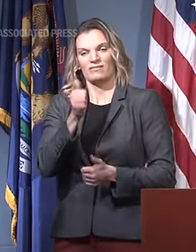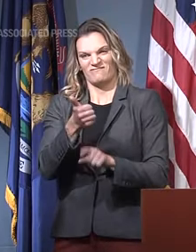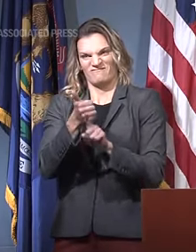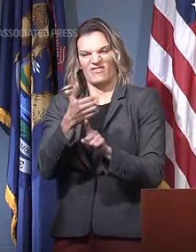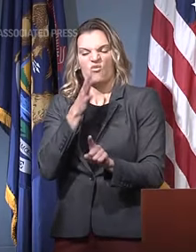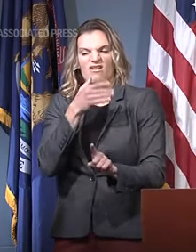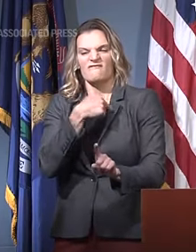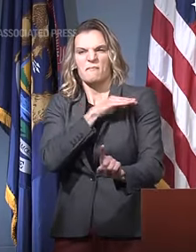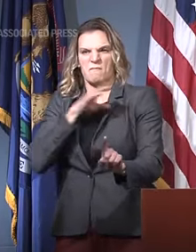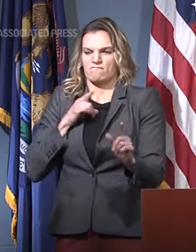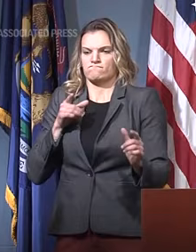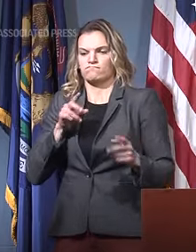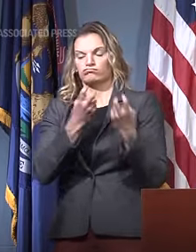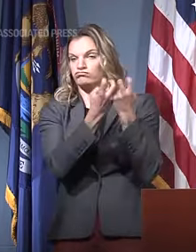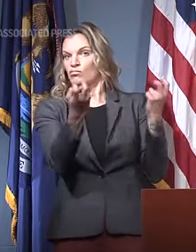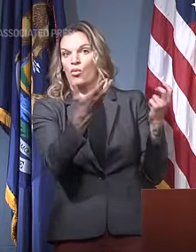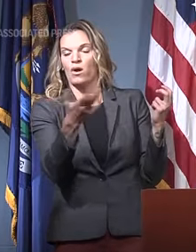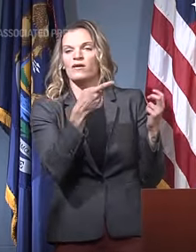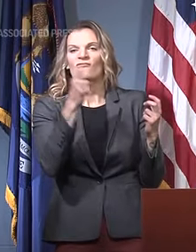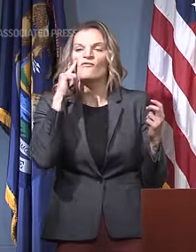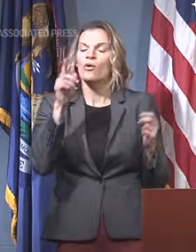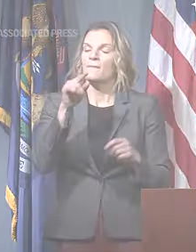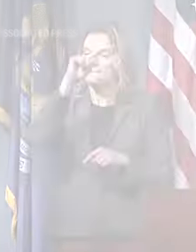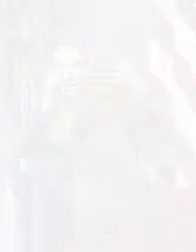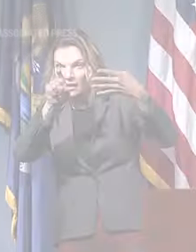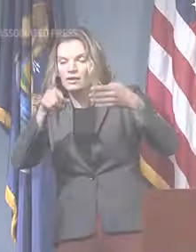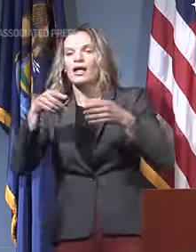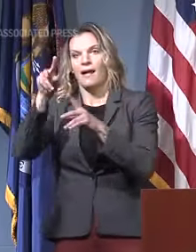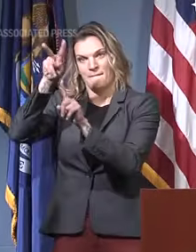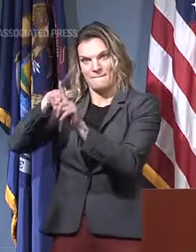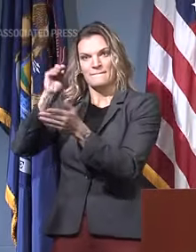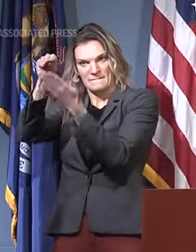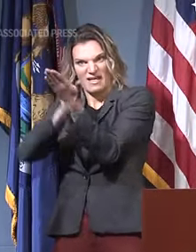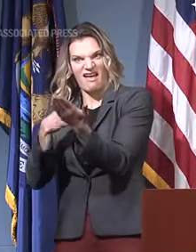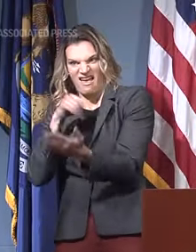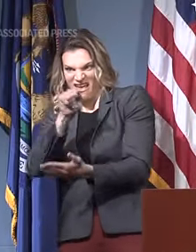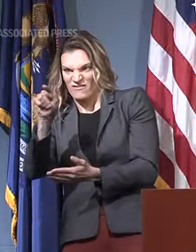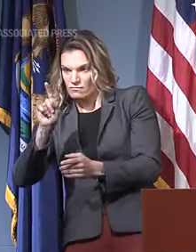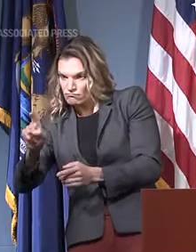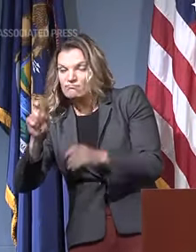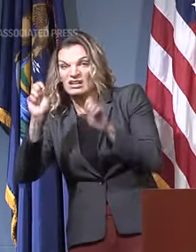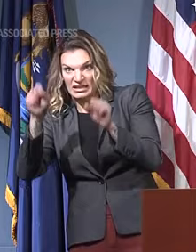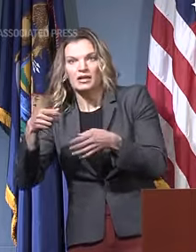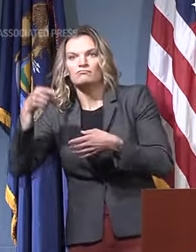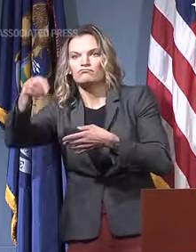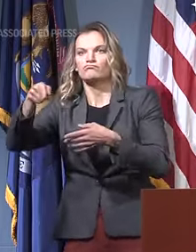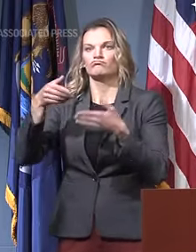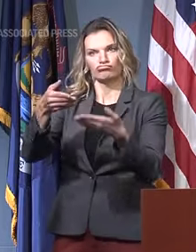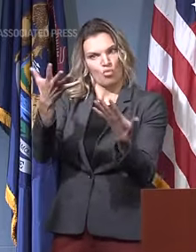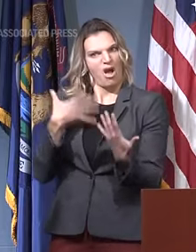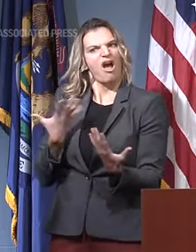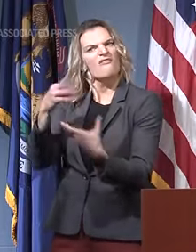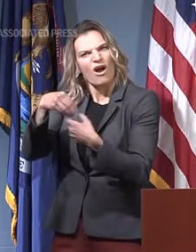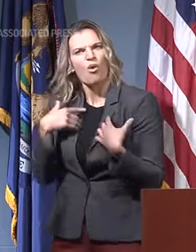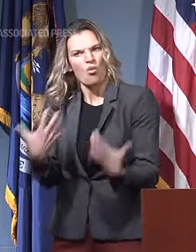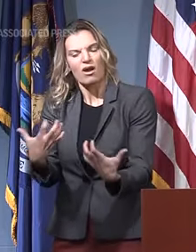our policies and paths to opportunity for black Michiganders. Today I also signed an executive directive declaring racism as